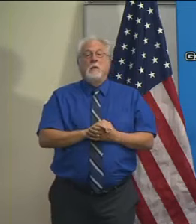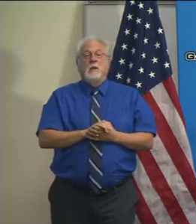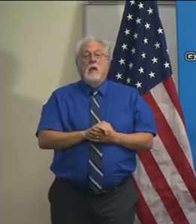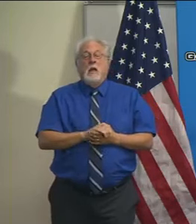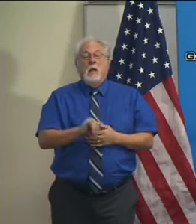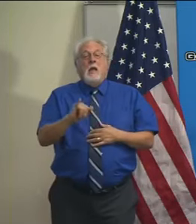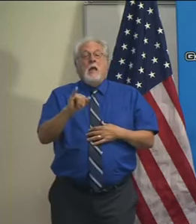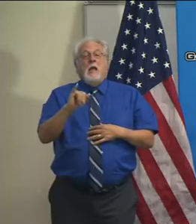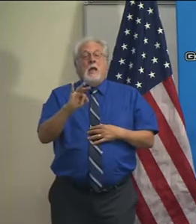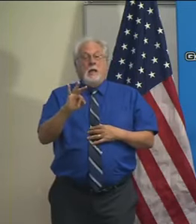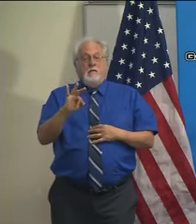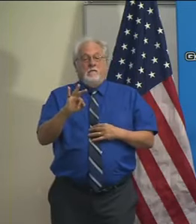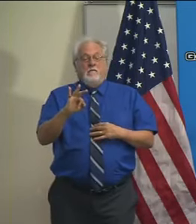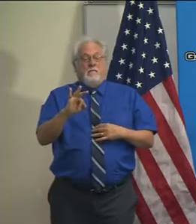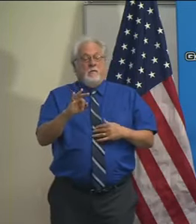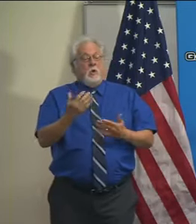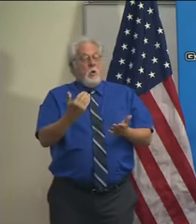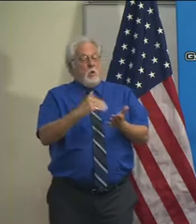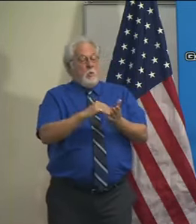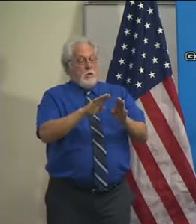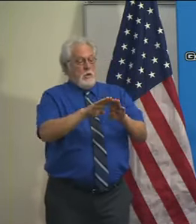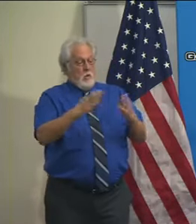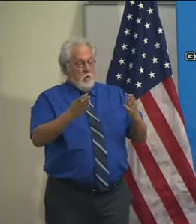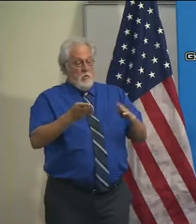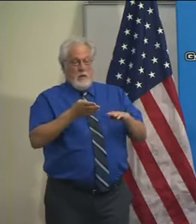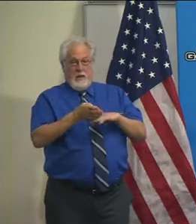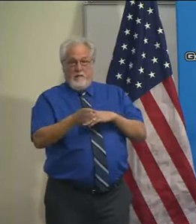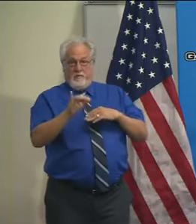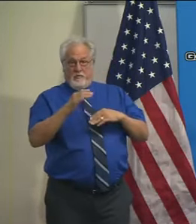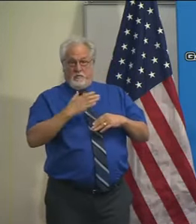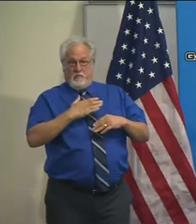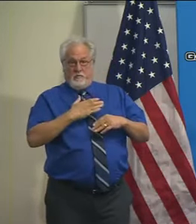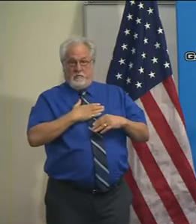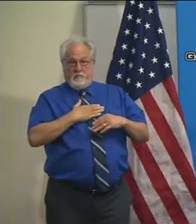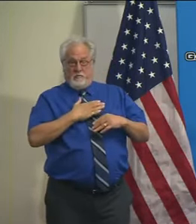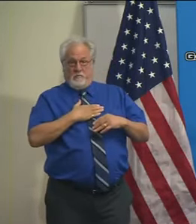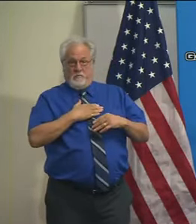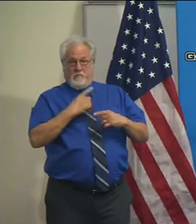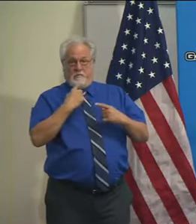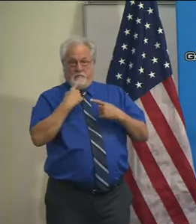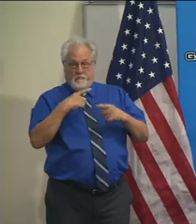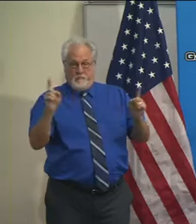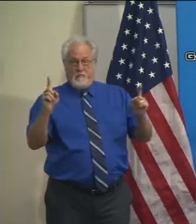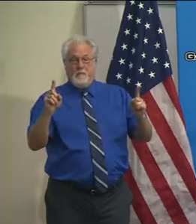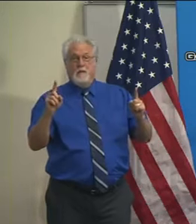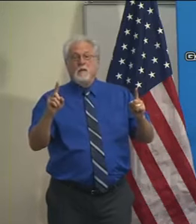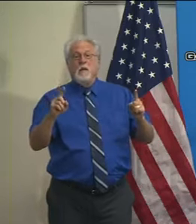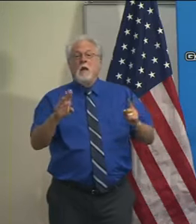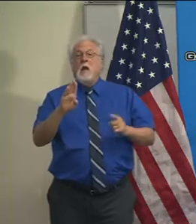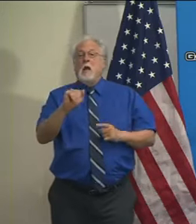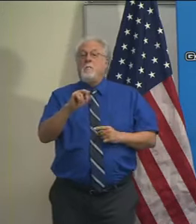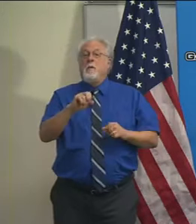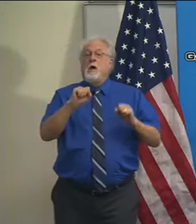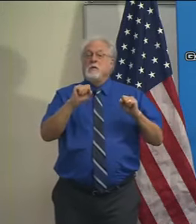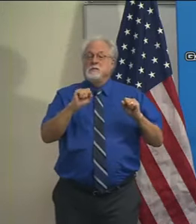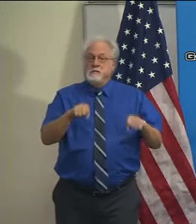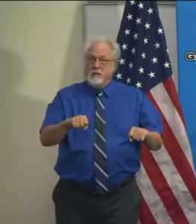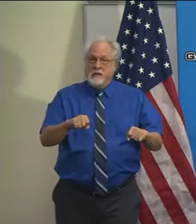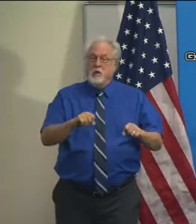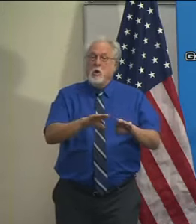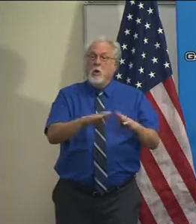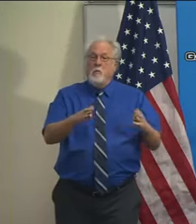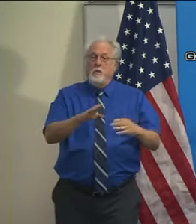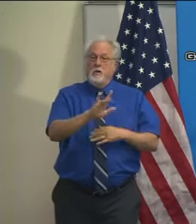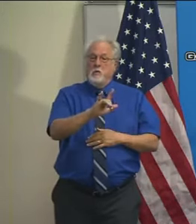If and when reopened, pursuant to this order, bars will be able to